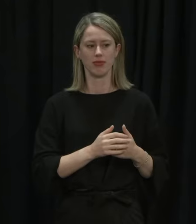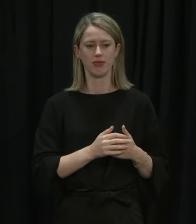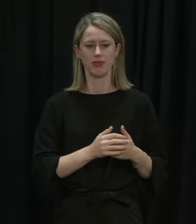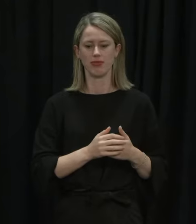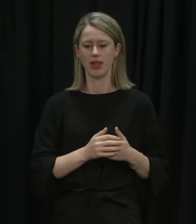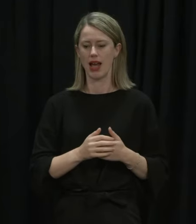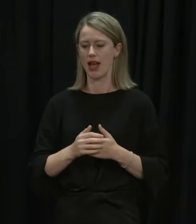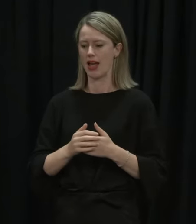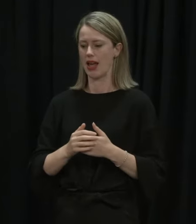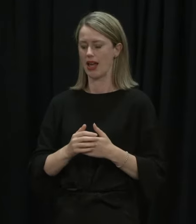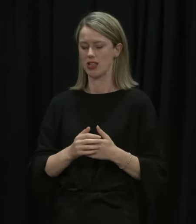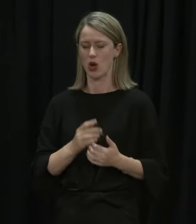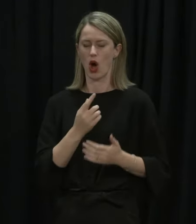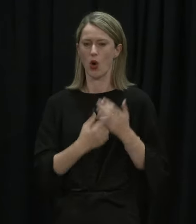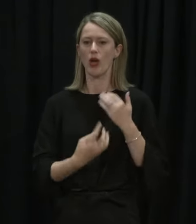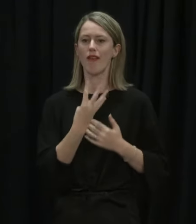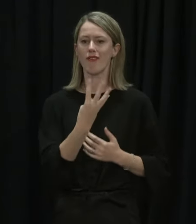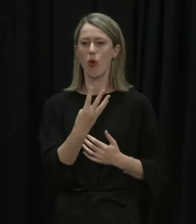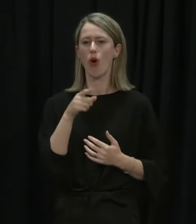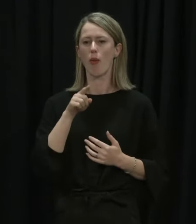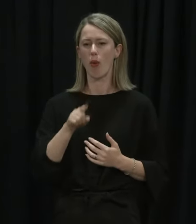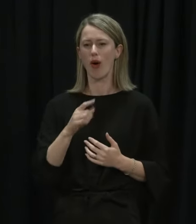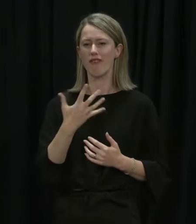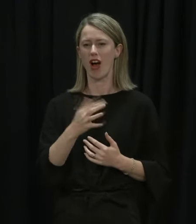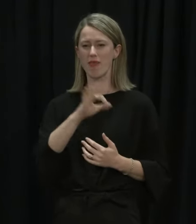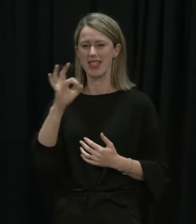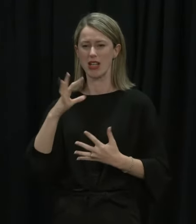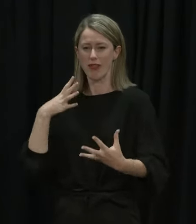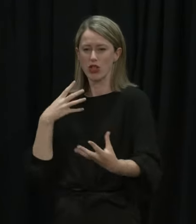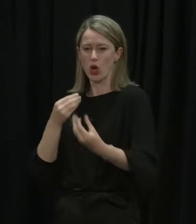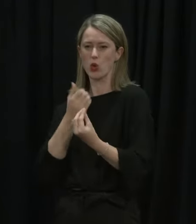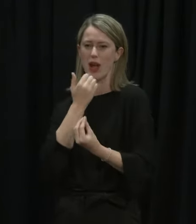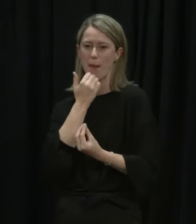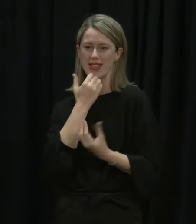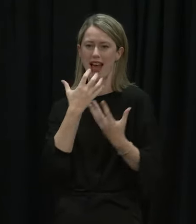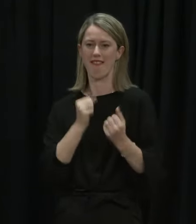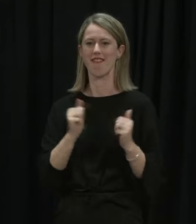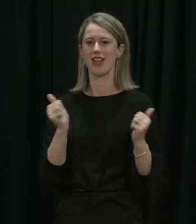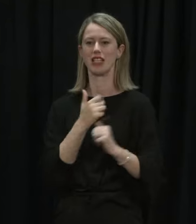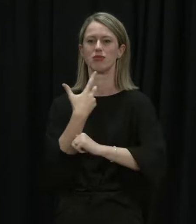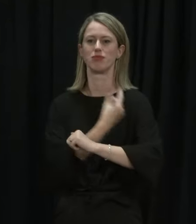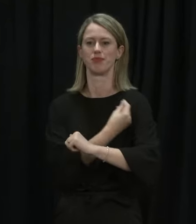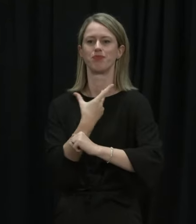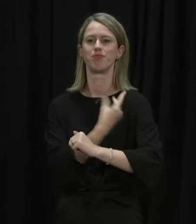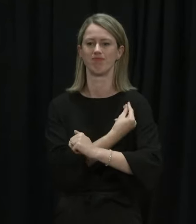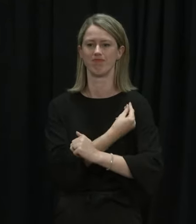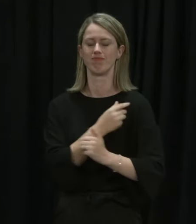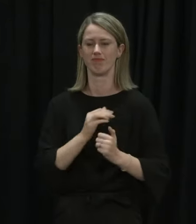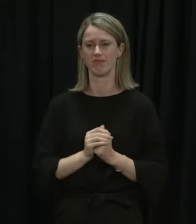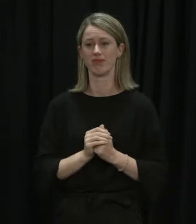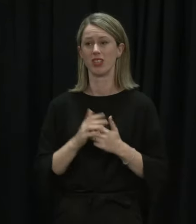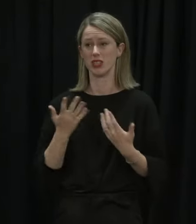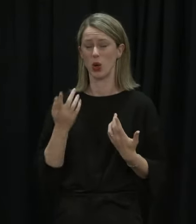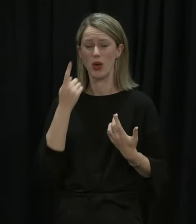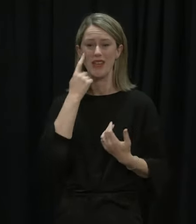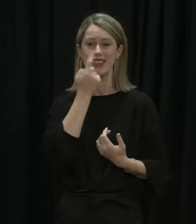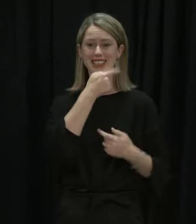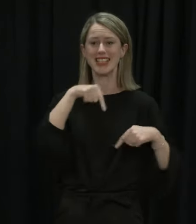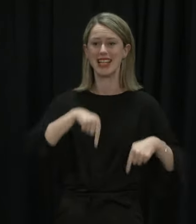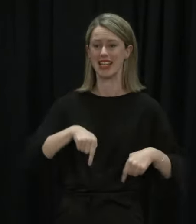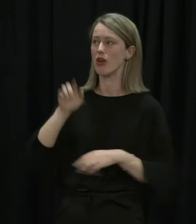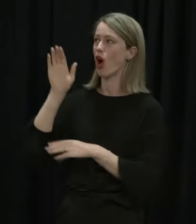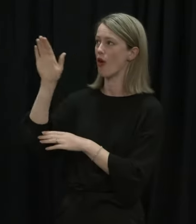up just 4.5% of the total. So, further evidence from here and also from the UK